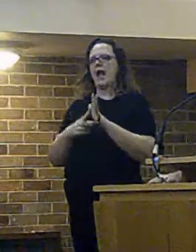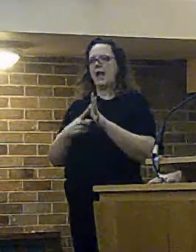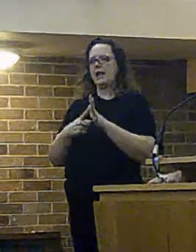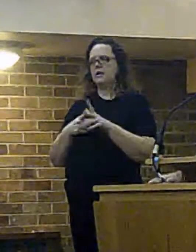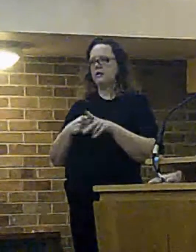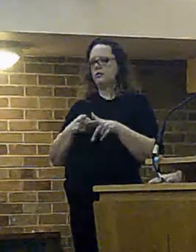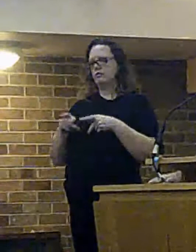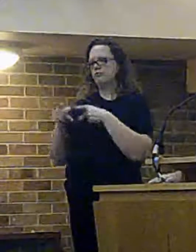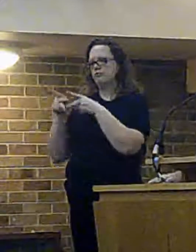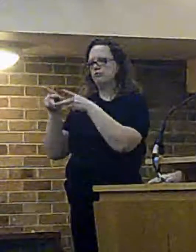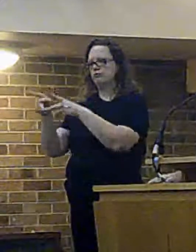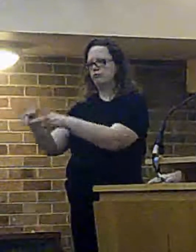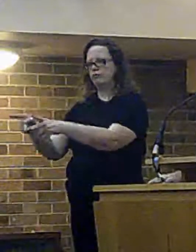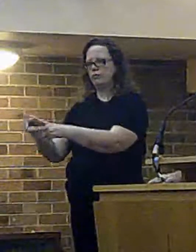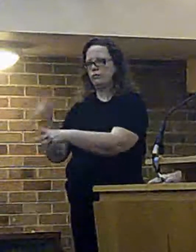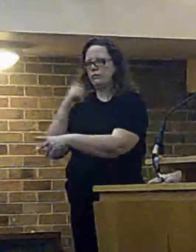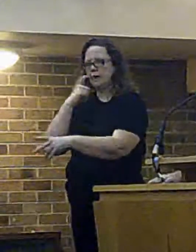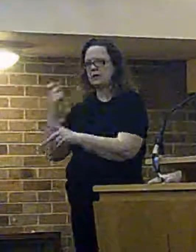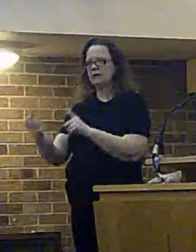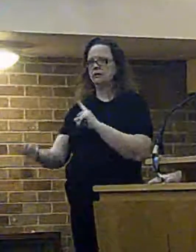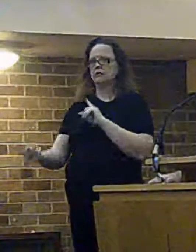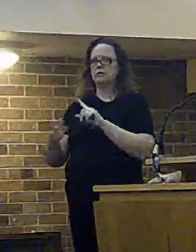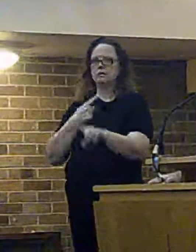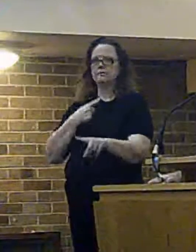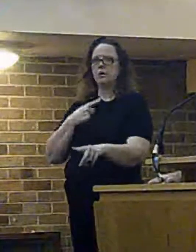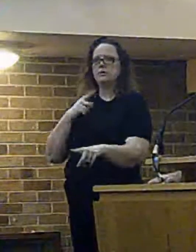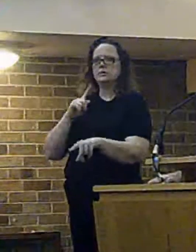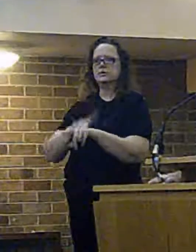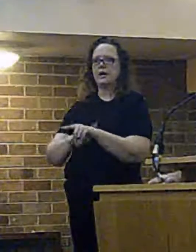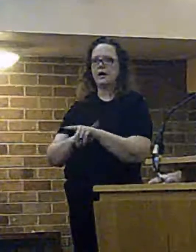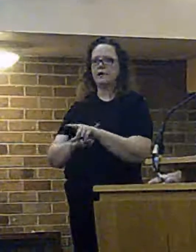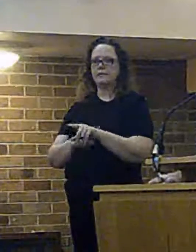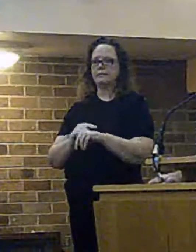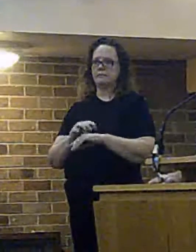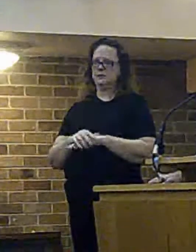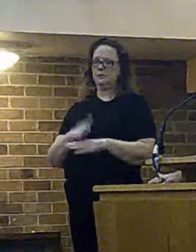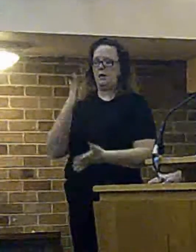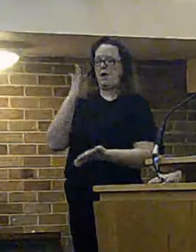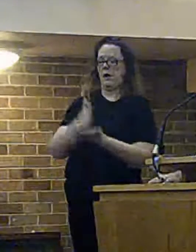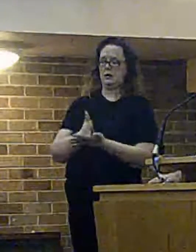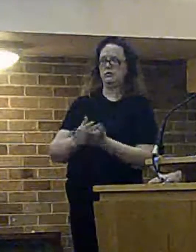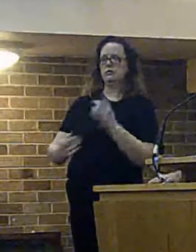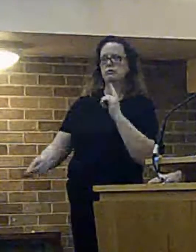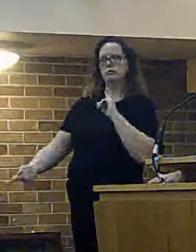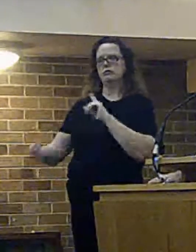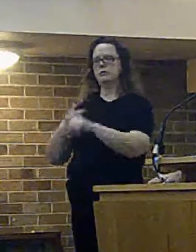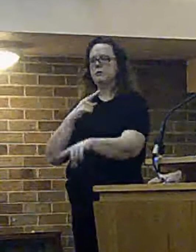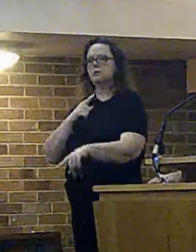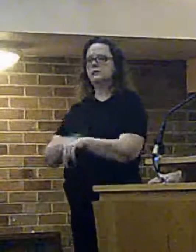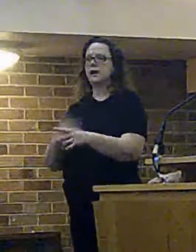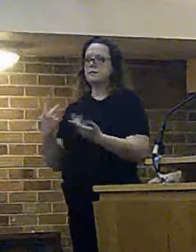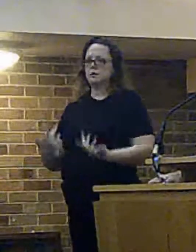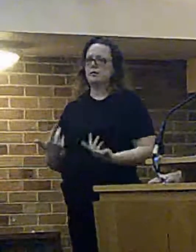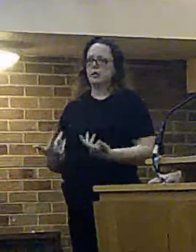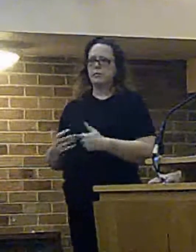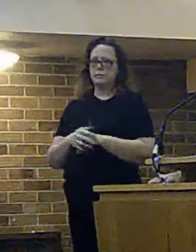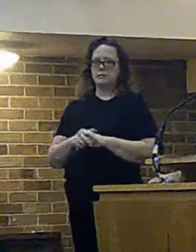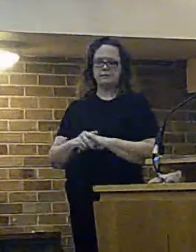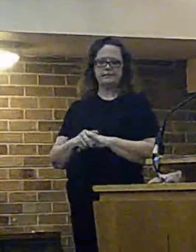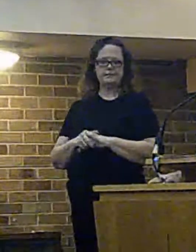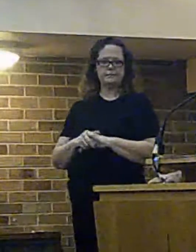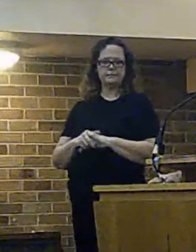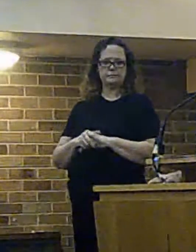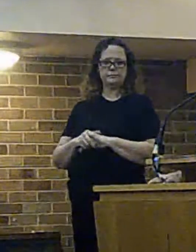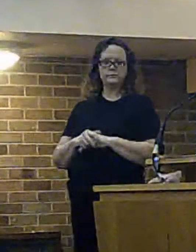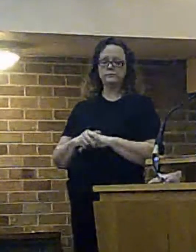which which calculates response times based on the actual response times that we that we achieve the